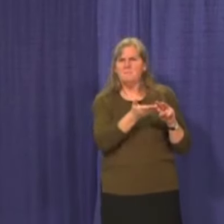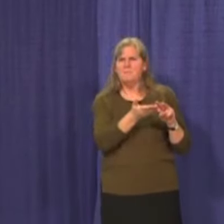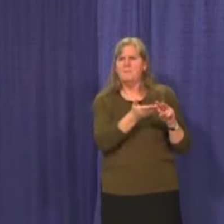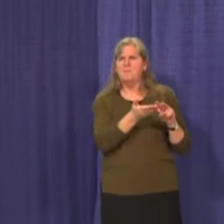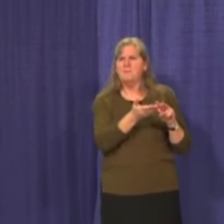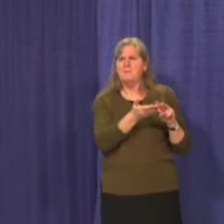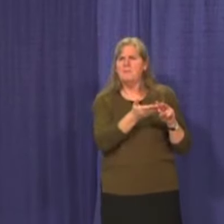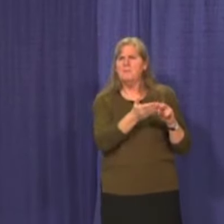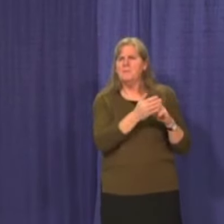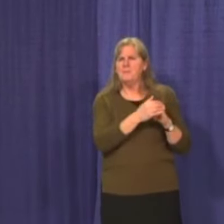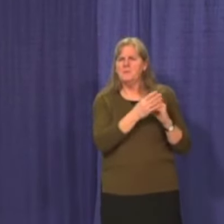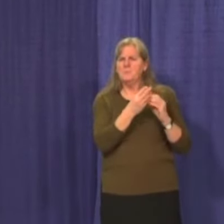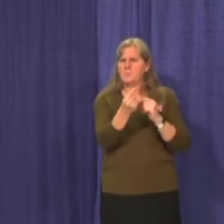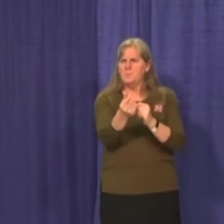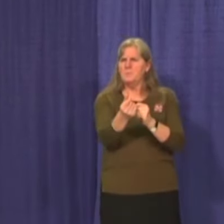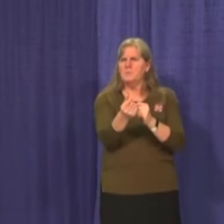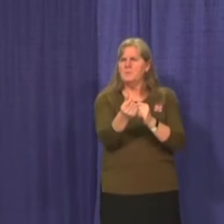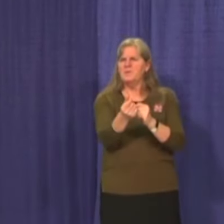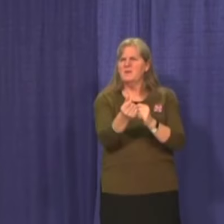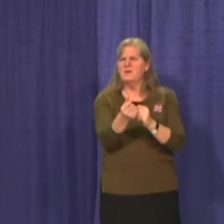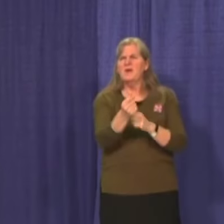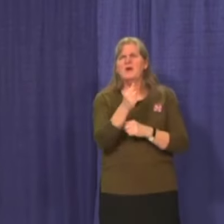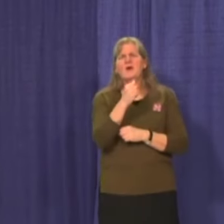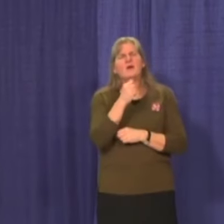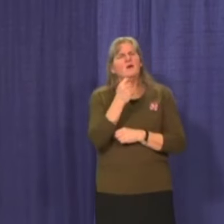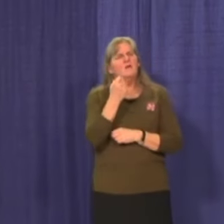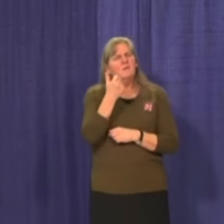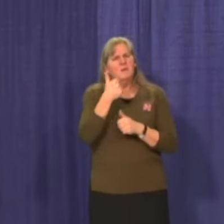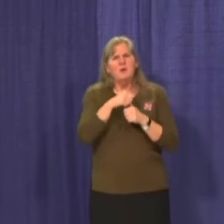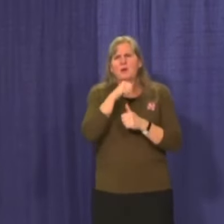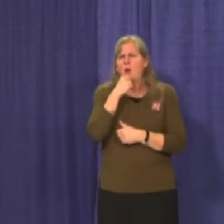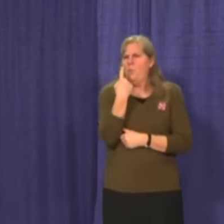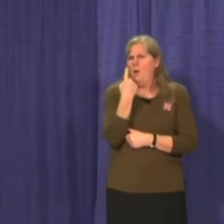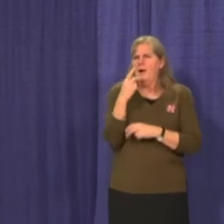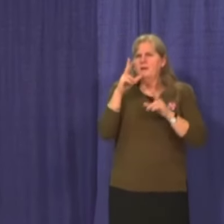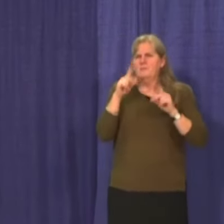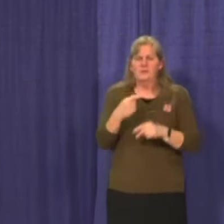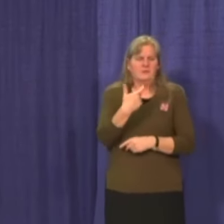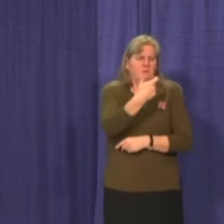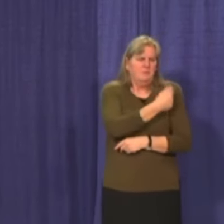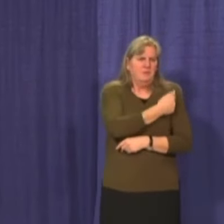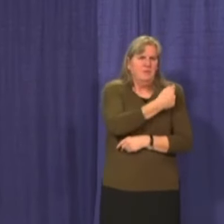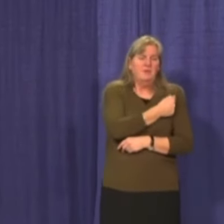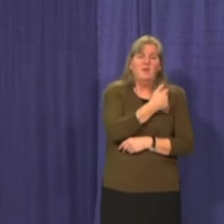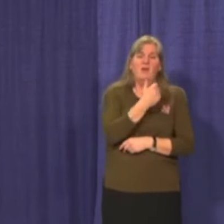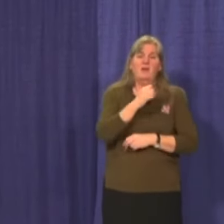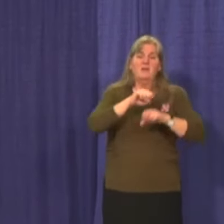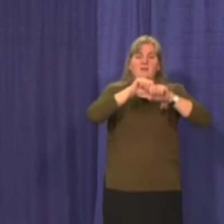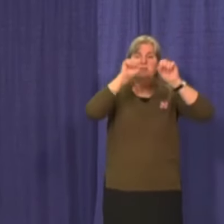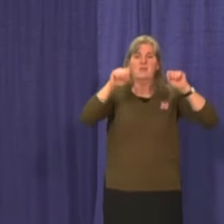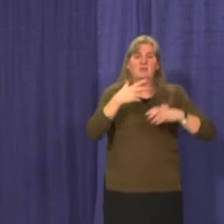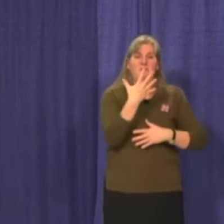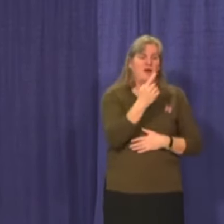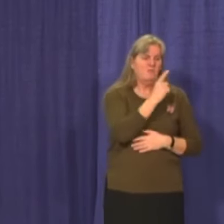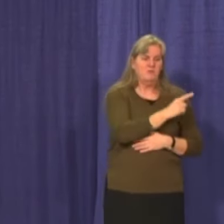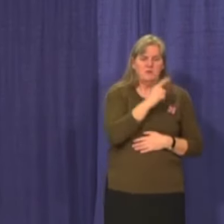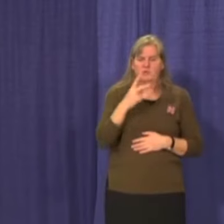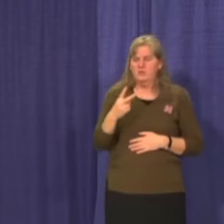first of all, it's not just one person doing the vaccination. They had set up five stations and then also